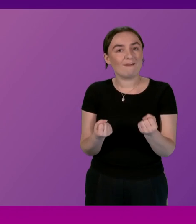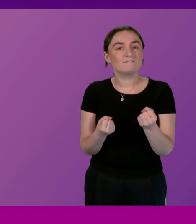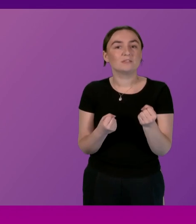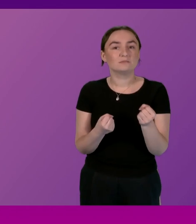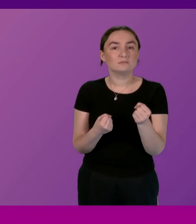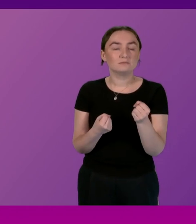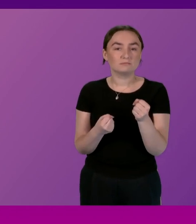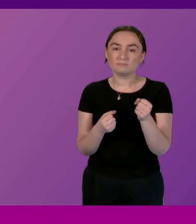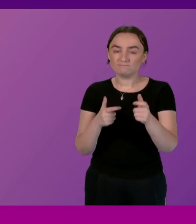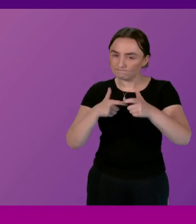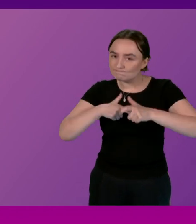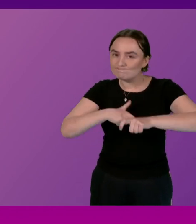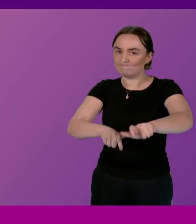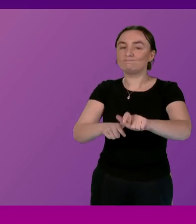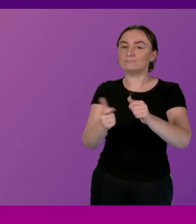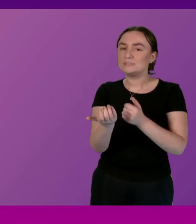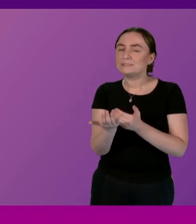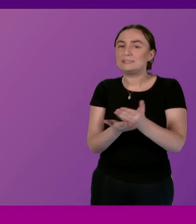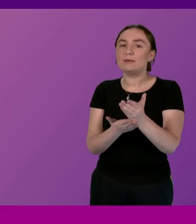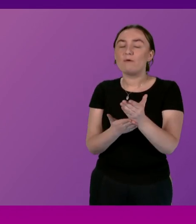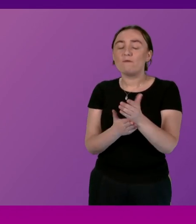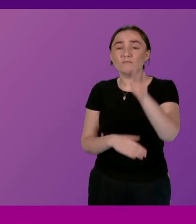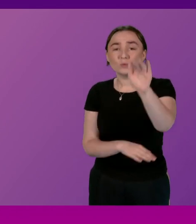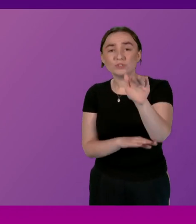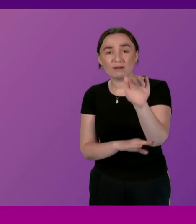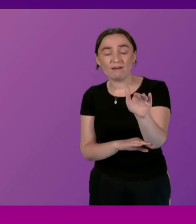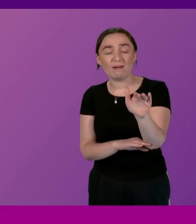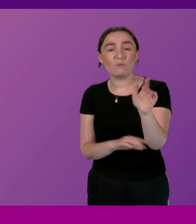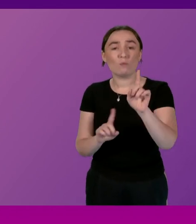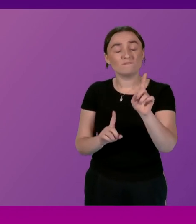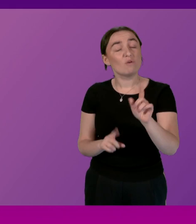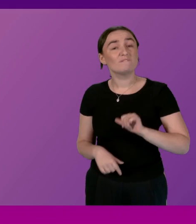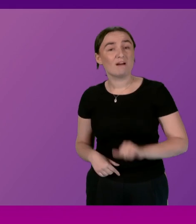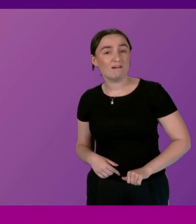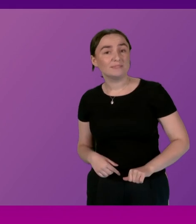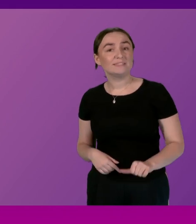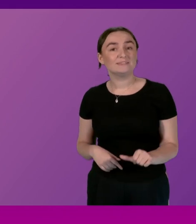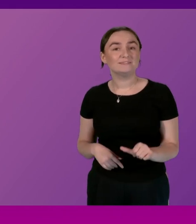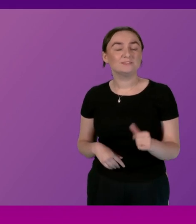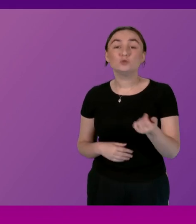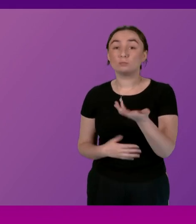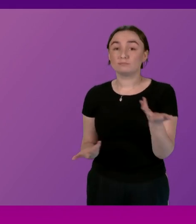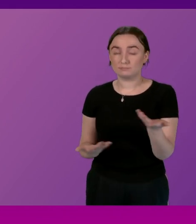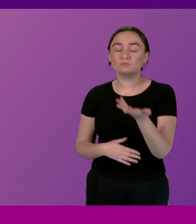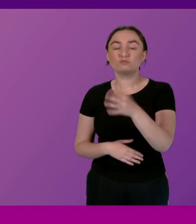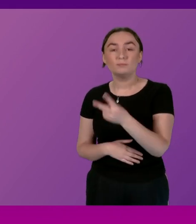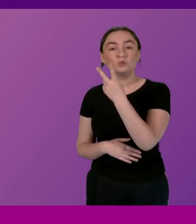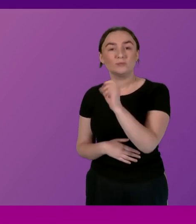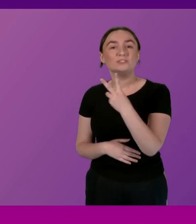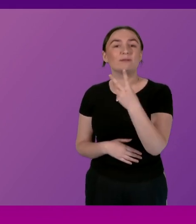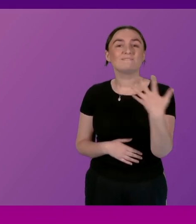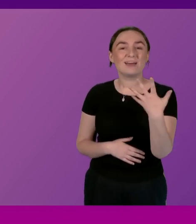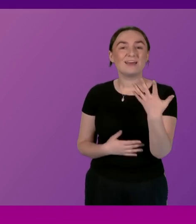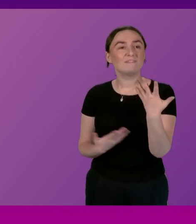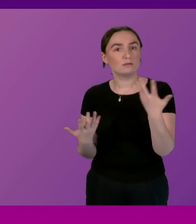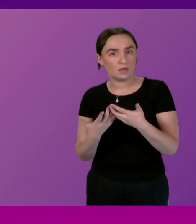a sustainable future for farming in particular and therefore from 2025 in particular how do we use